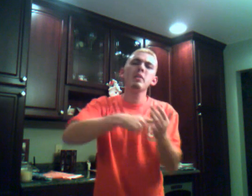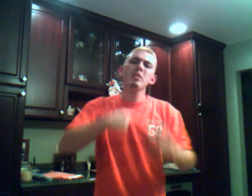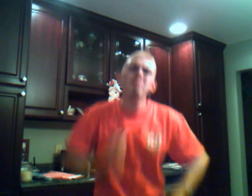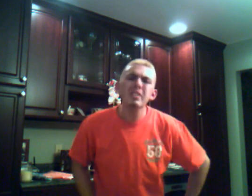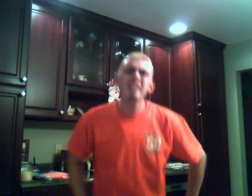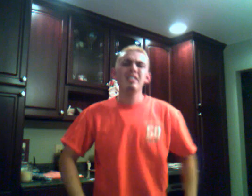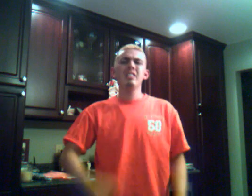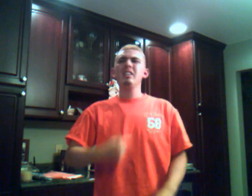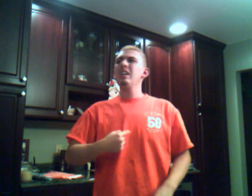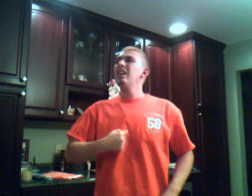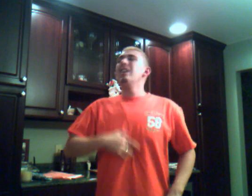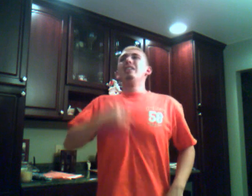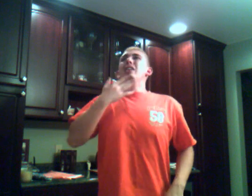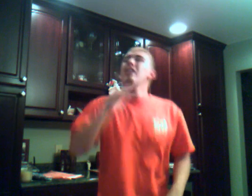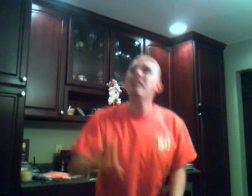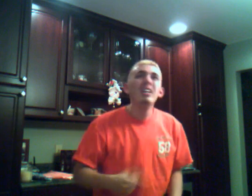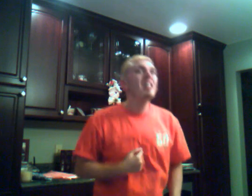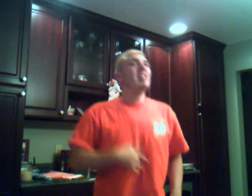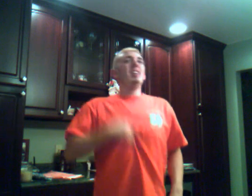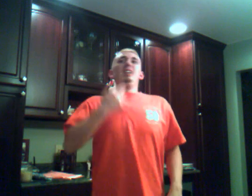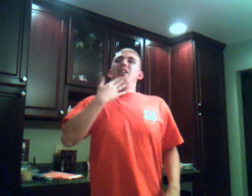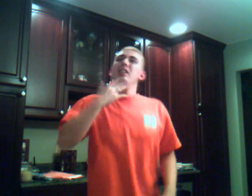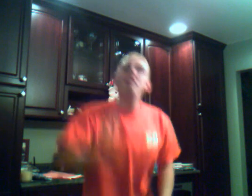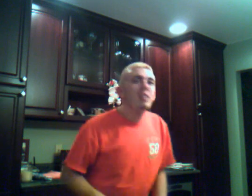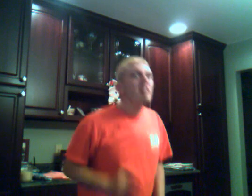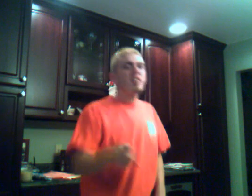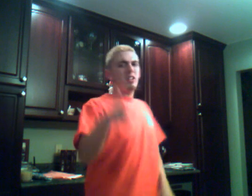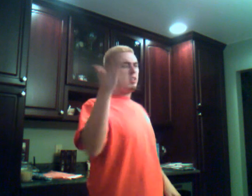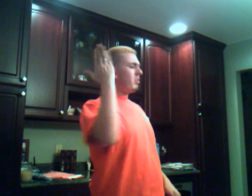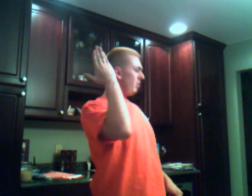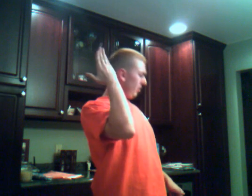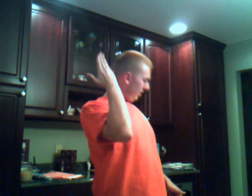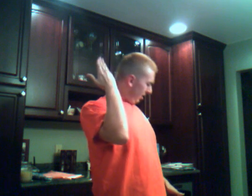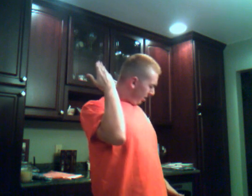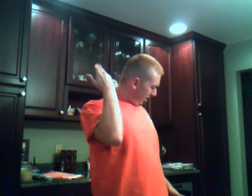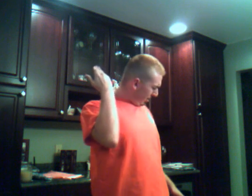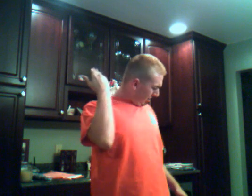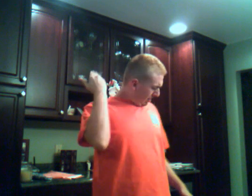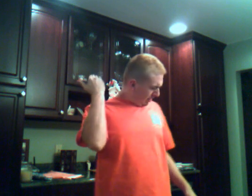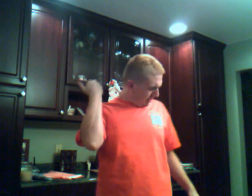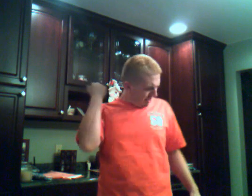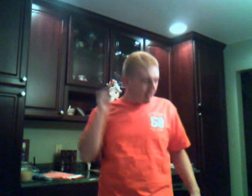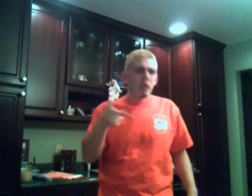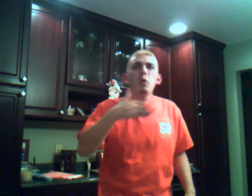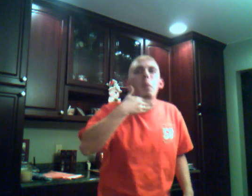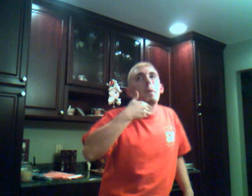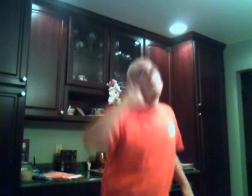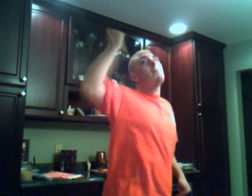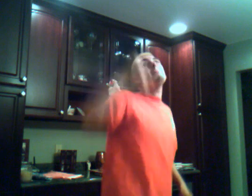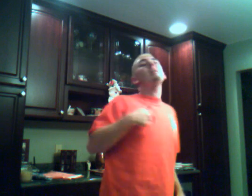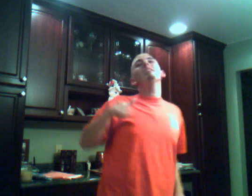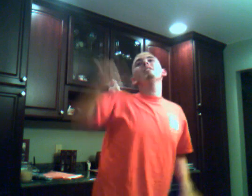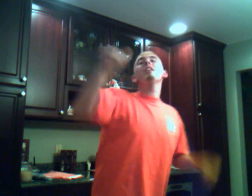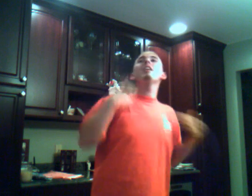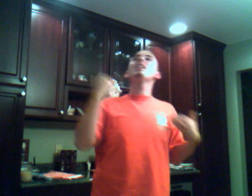a second chance You and I'm to